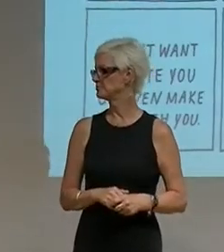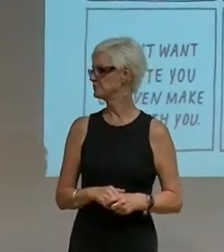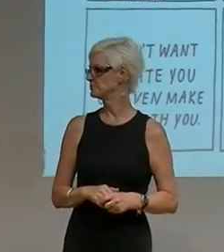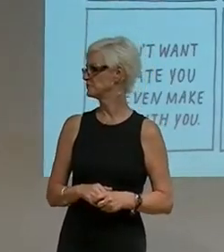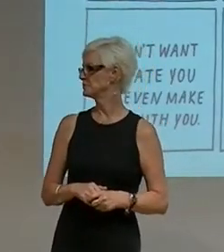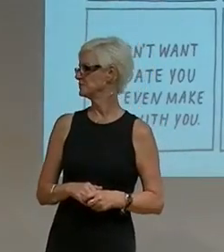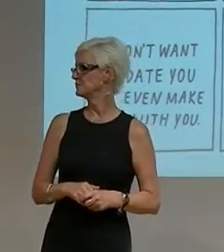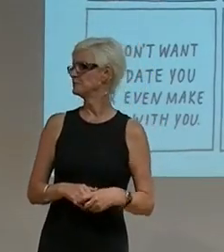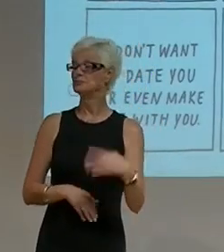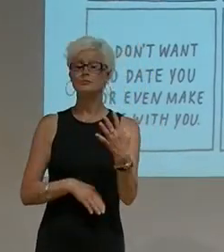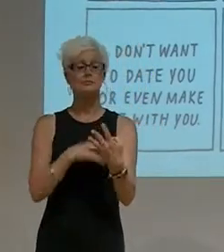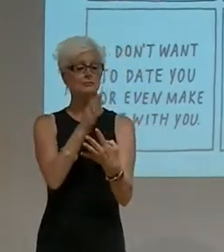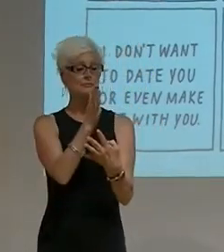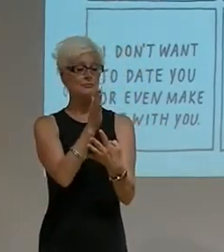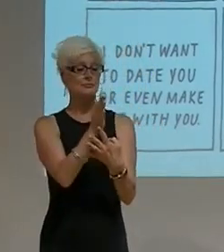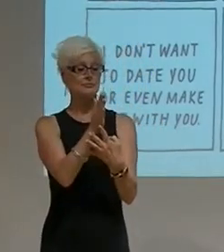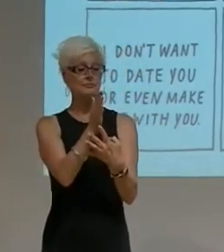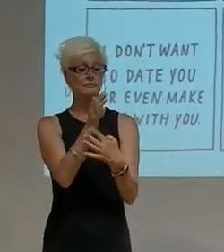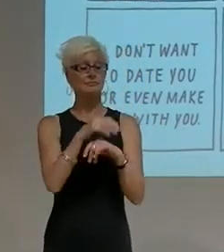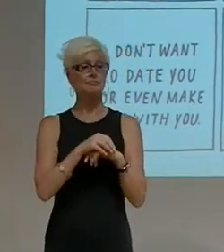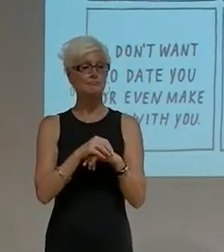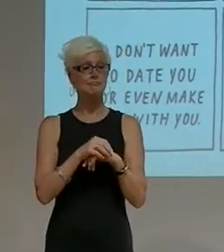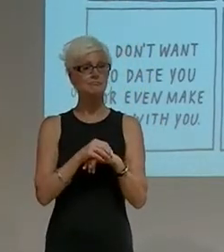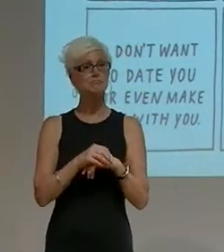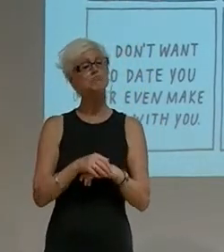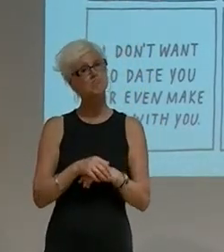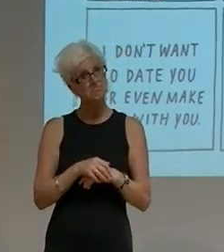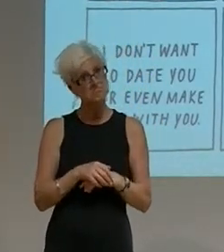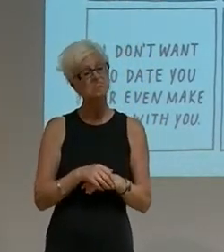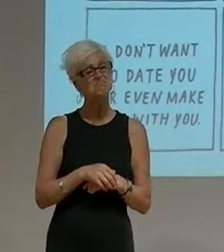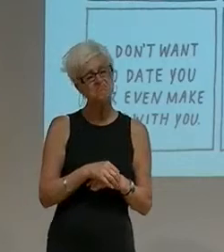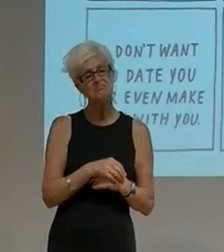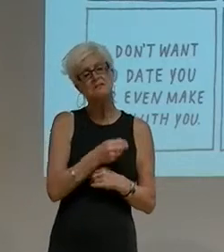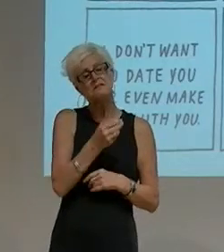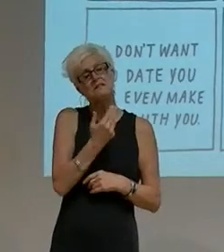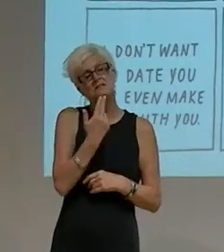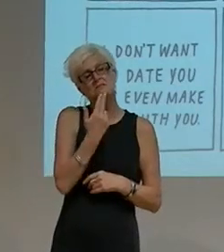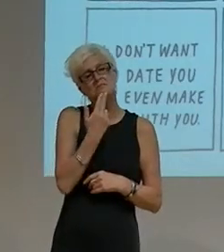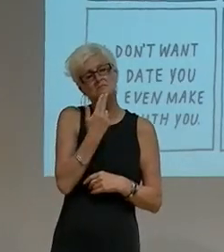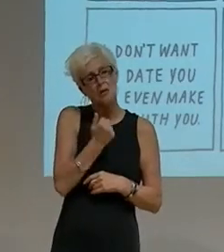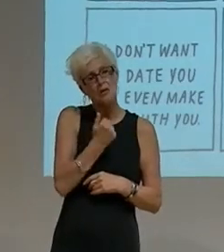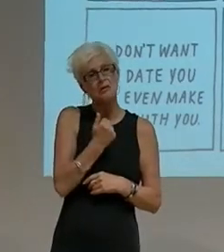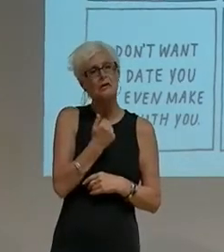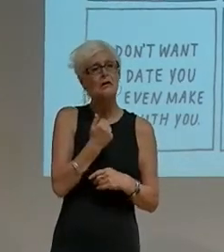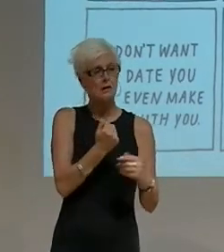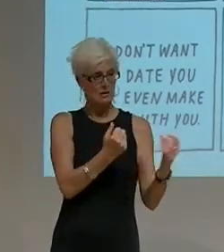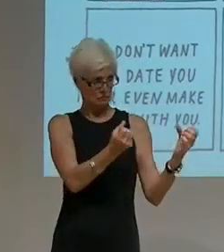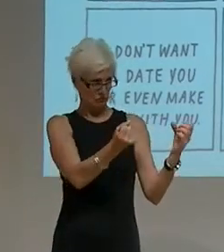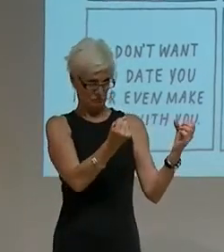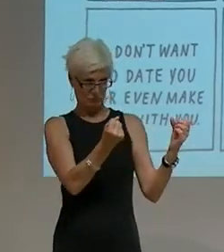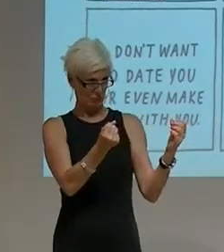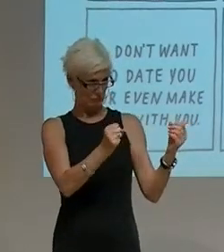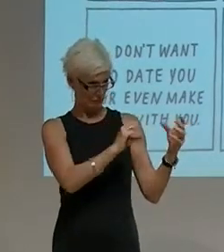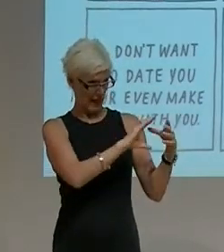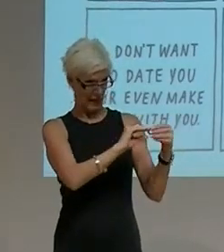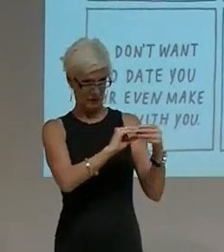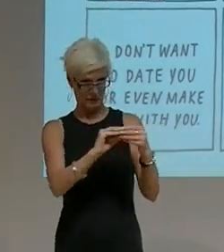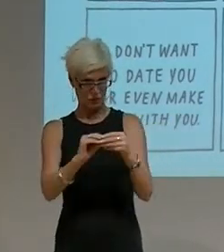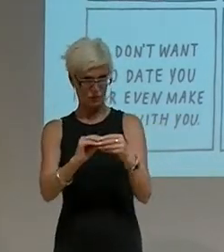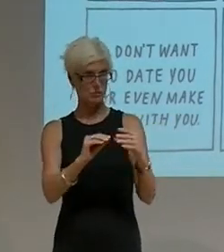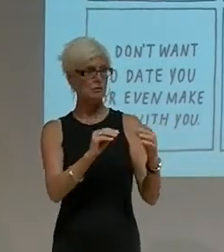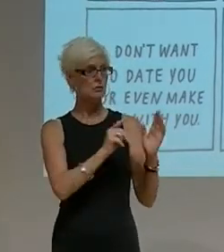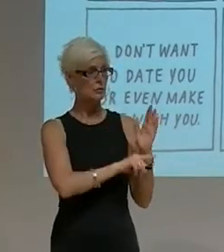So one, while there is a handful of qualitative research existing on asexuality, there is nothing that considers